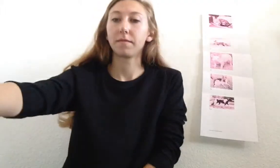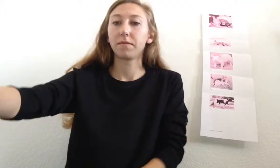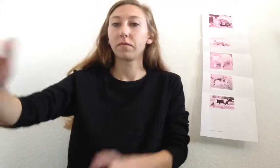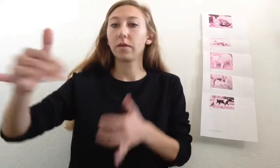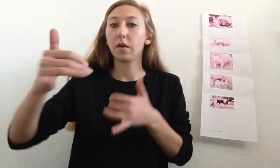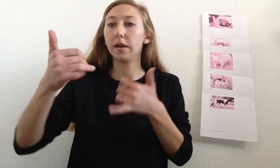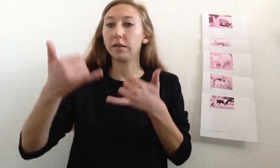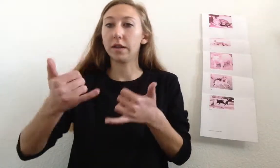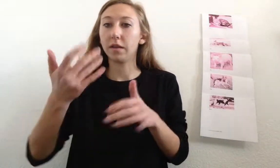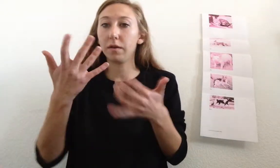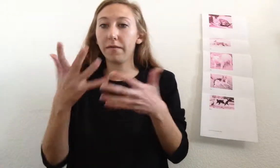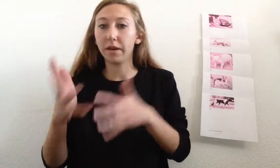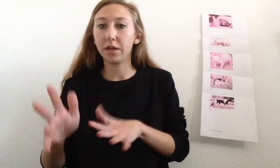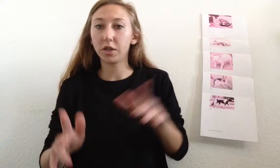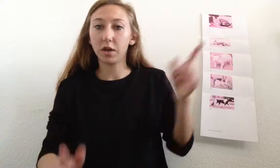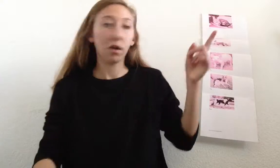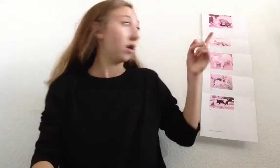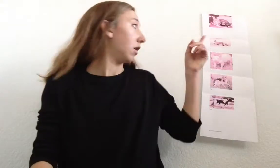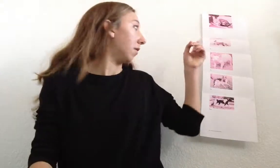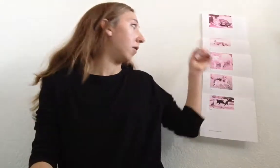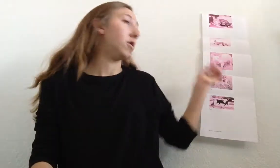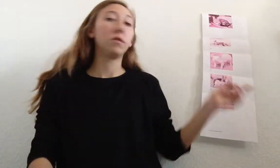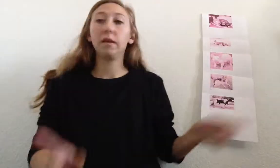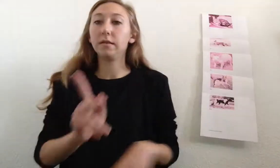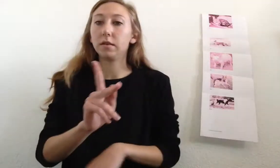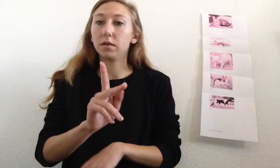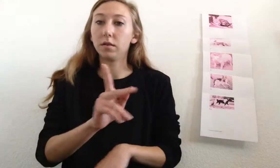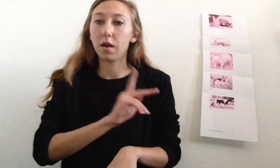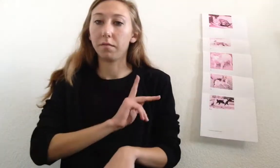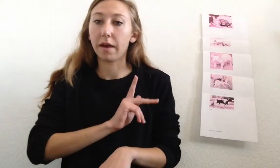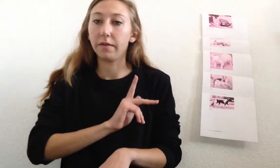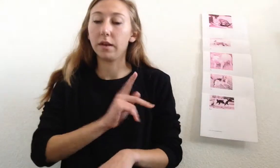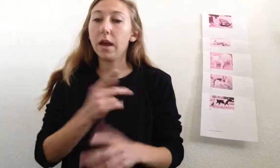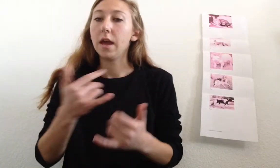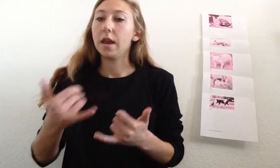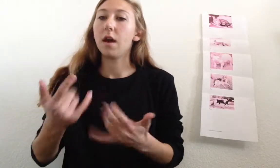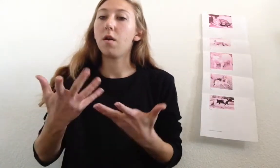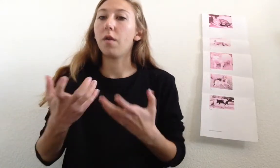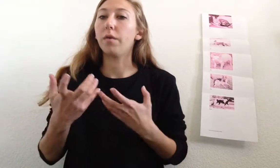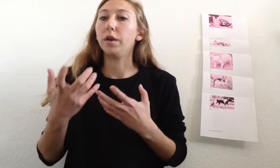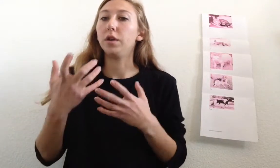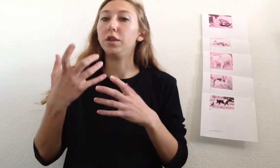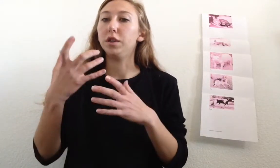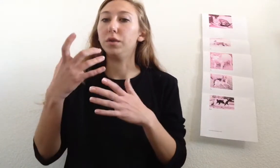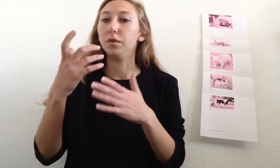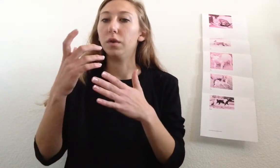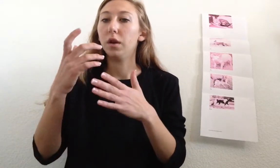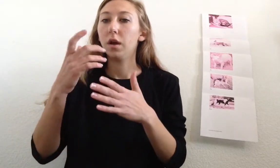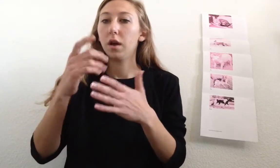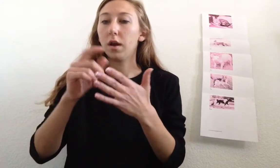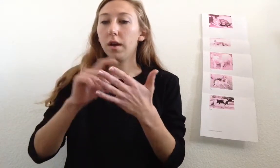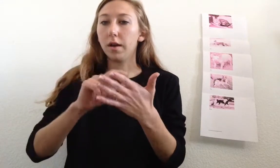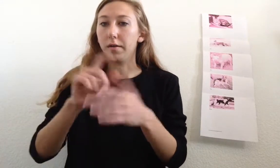Okay, so, now that we've finished, um, all these, um, Kevin, now I want you to, um,